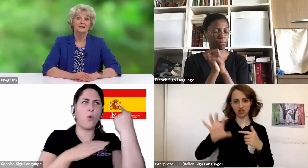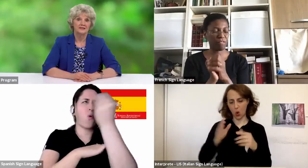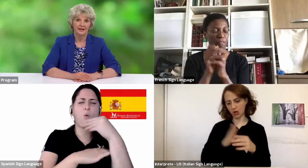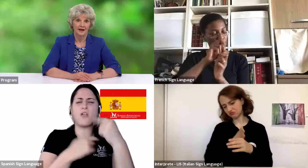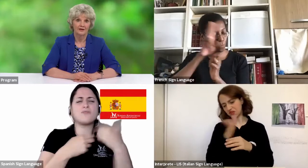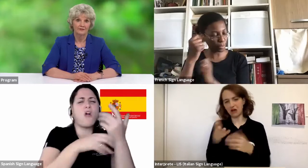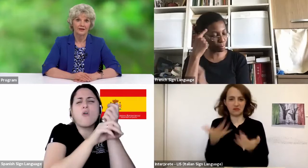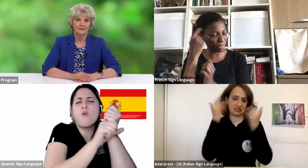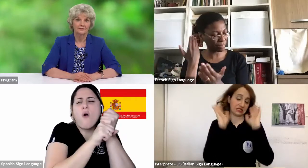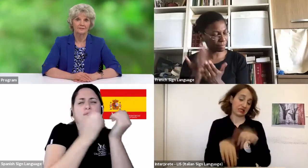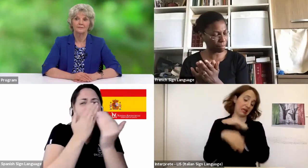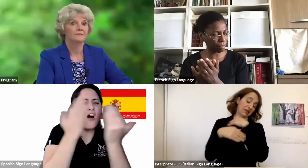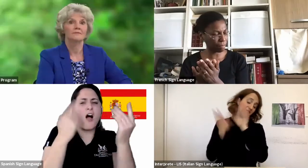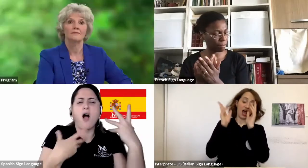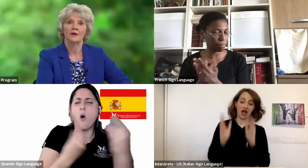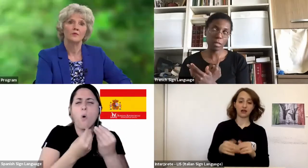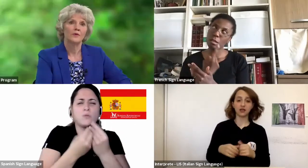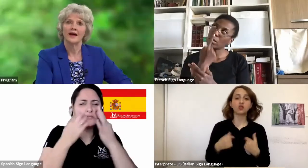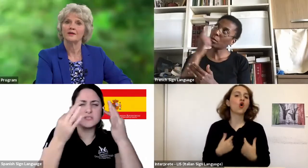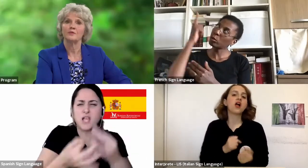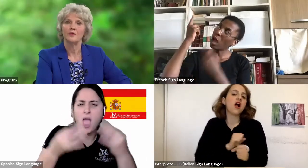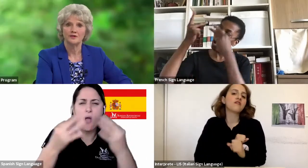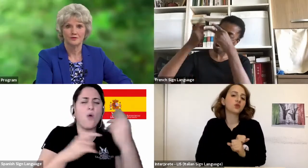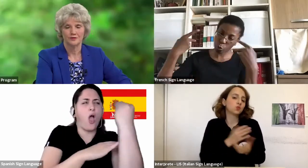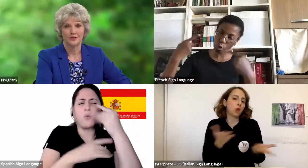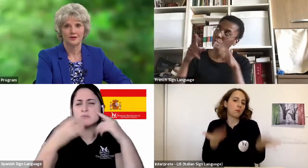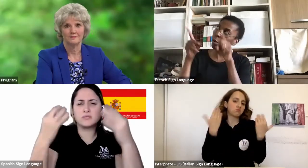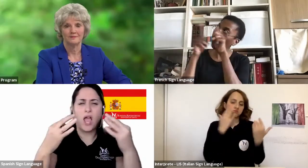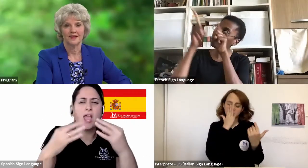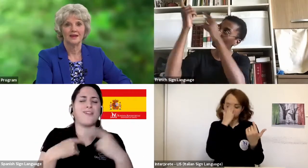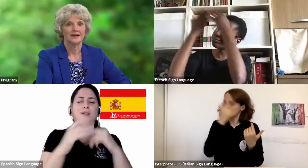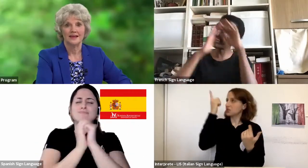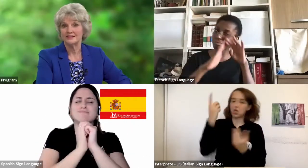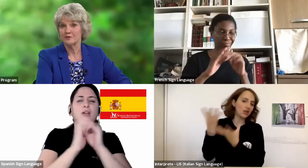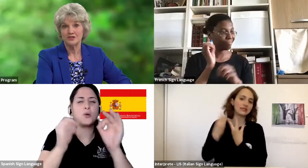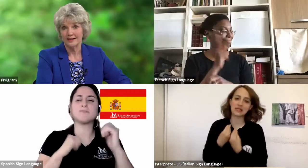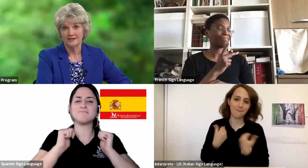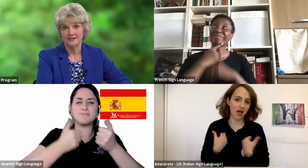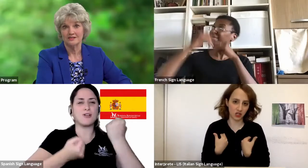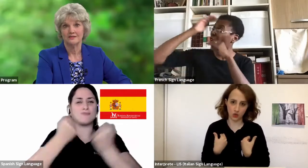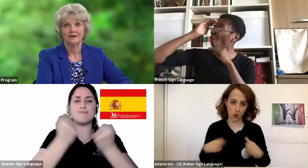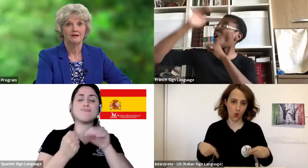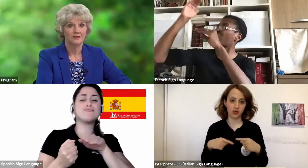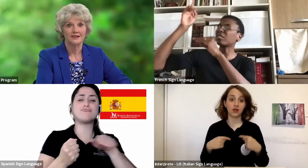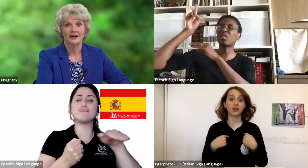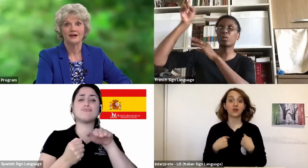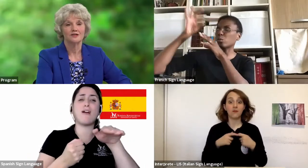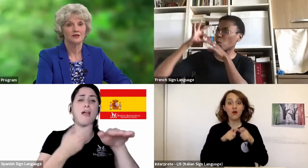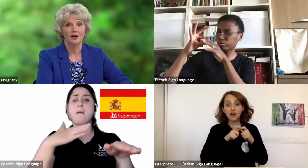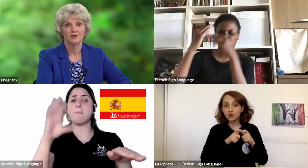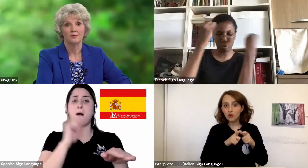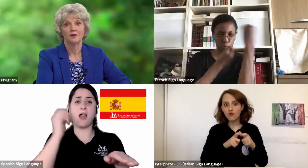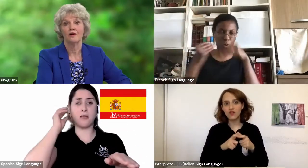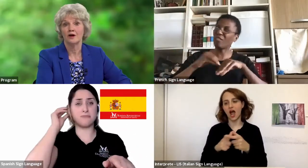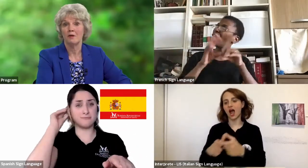and to take care of us. We had a wonderful trip. Yes, there were challenges. Flat tires